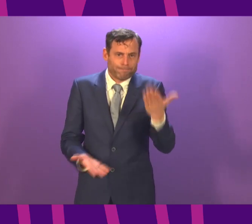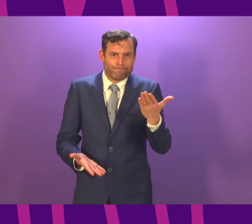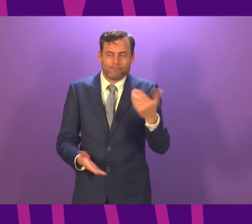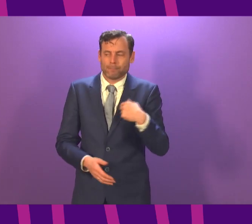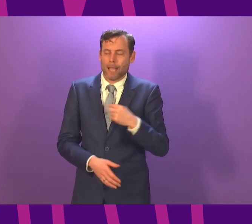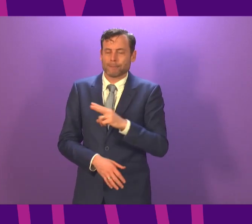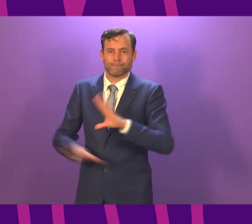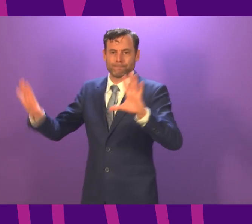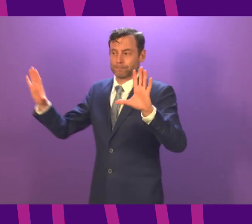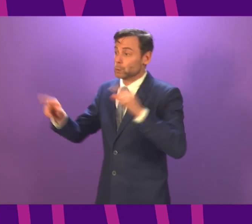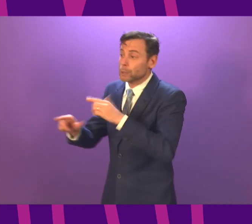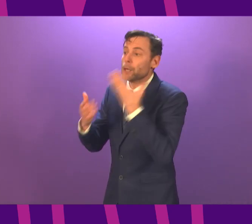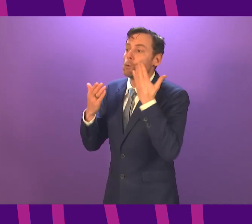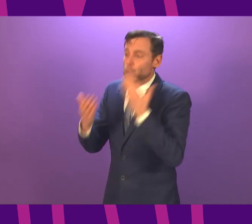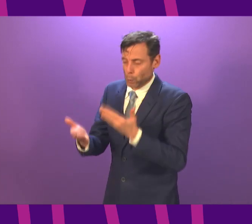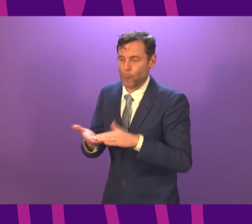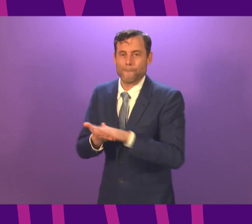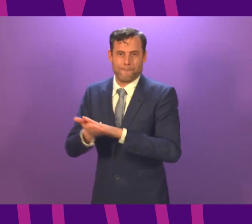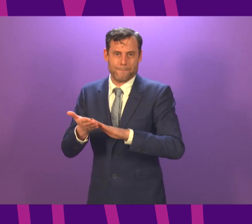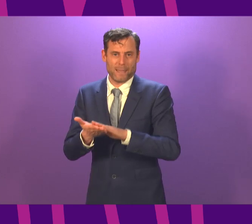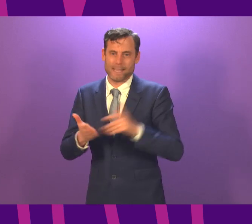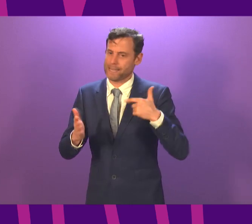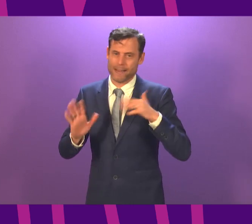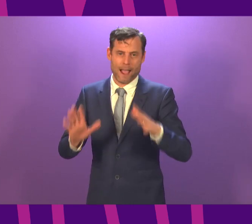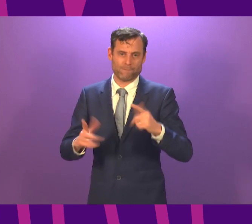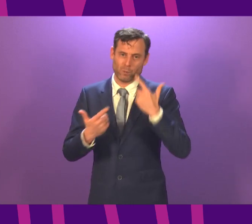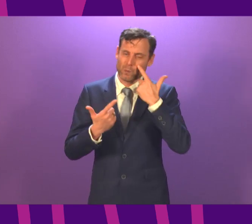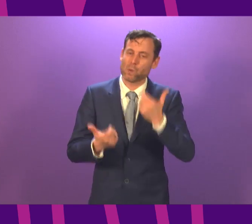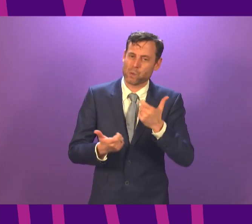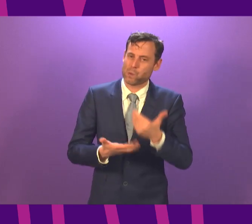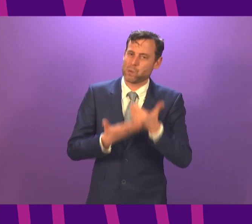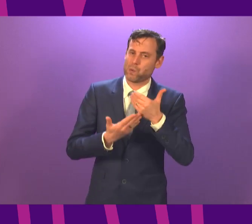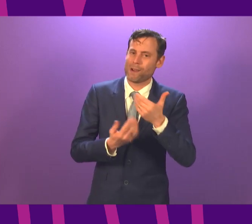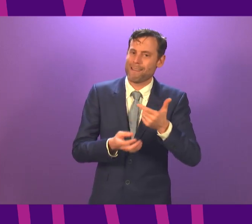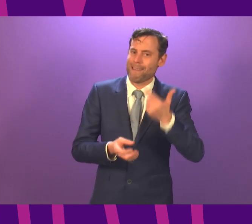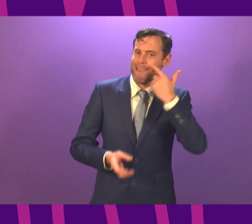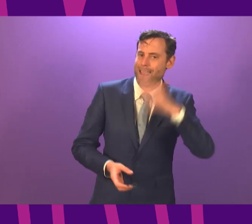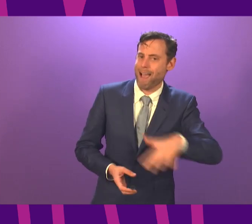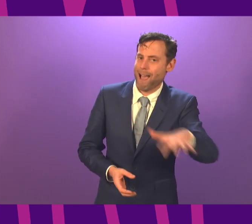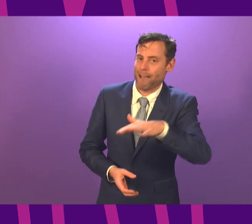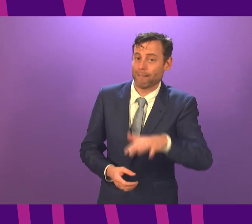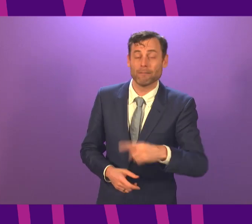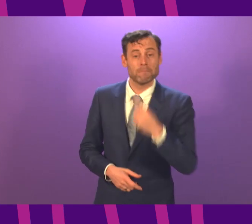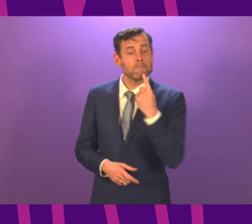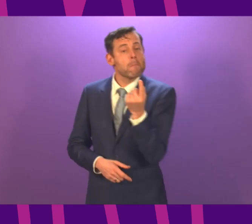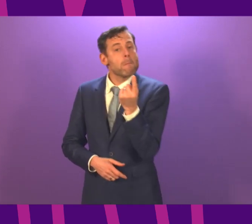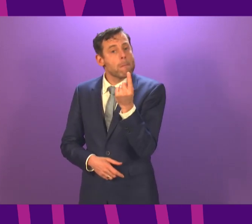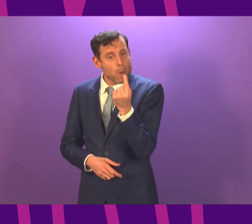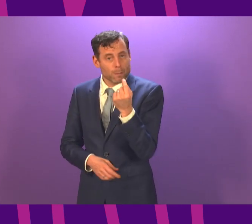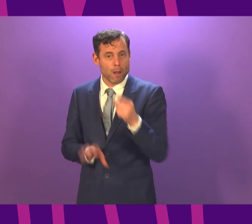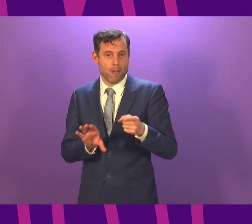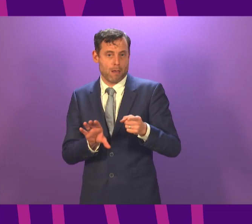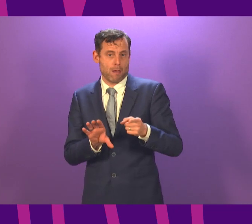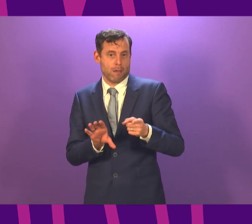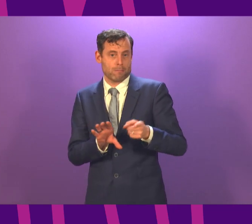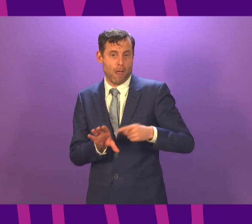some opinion that I have seen and read and tried to understand suggests it may be more likely to infect young people.